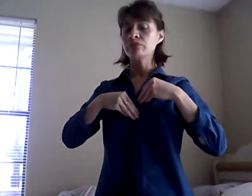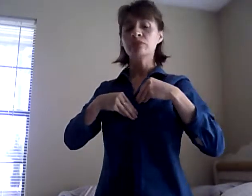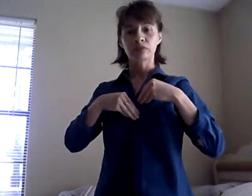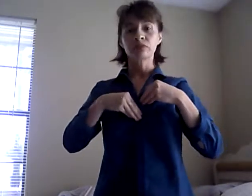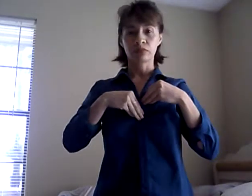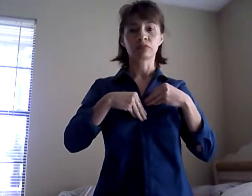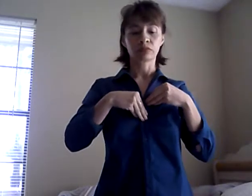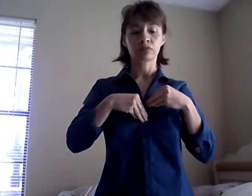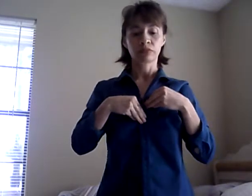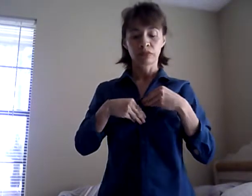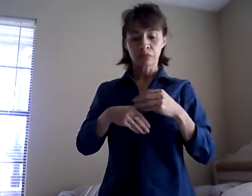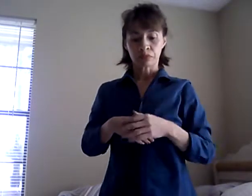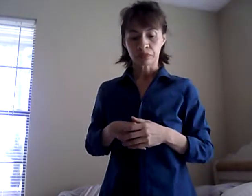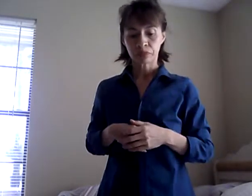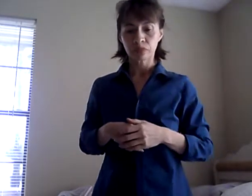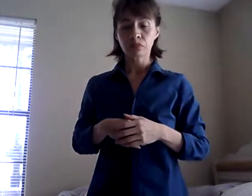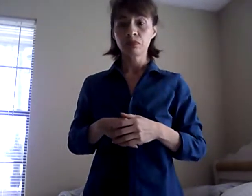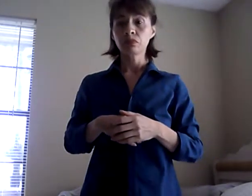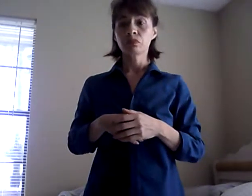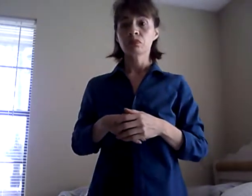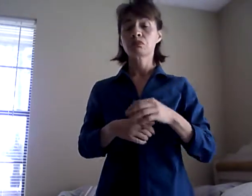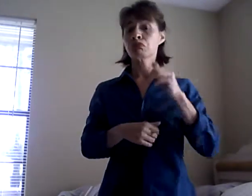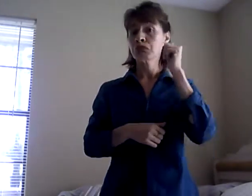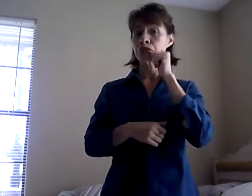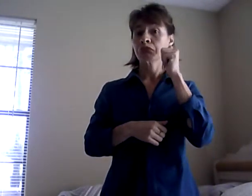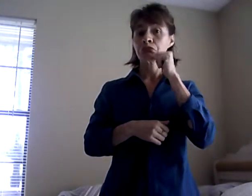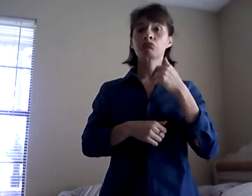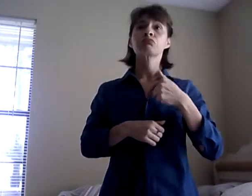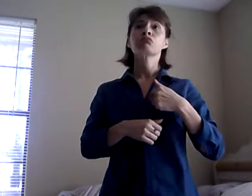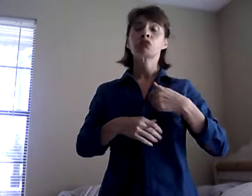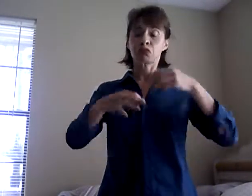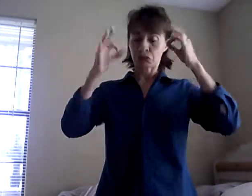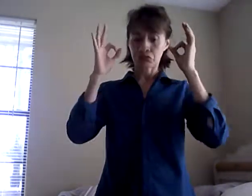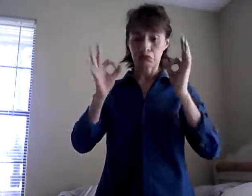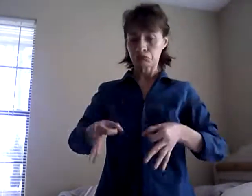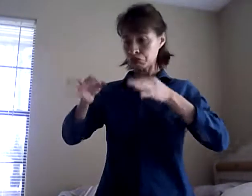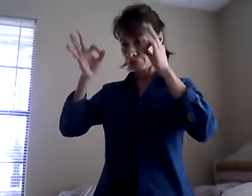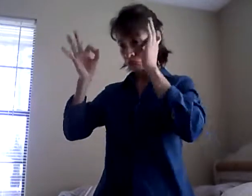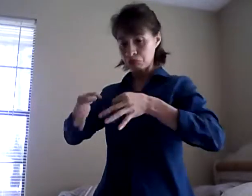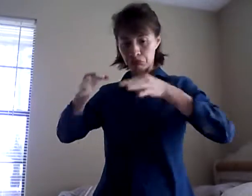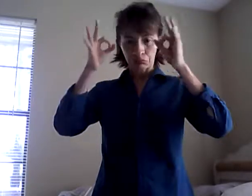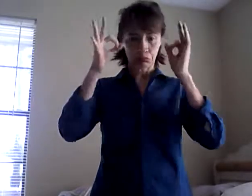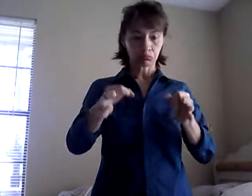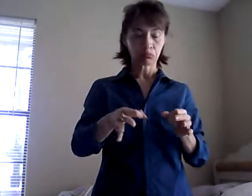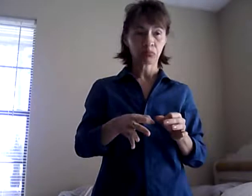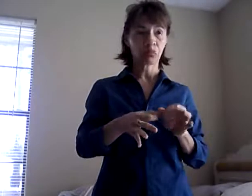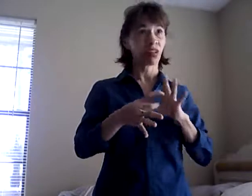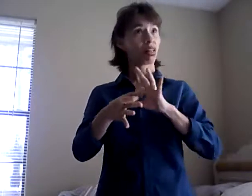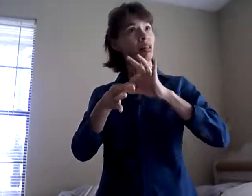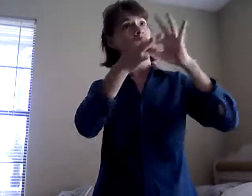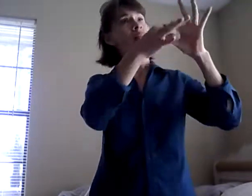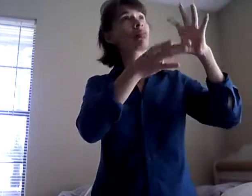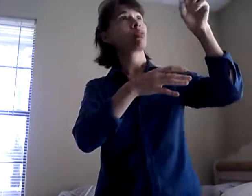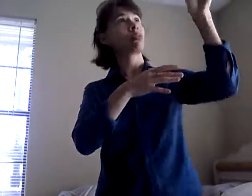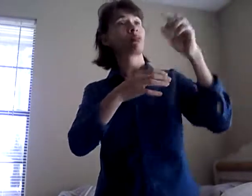make our decisions on time based on what we know about the constellation